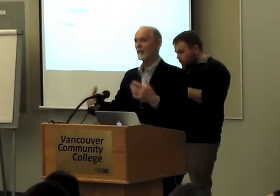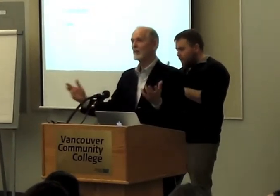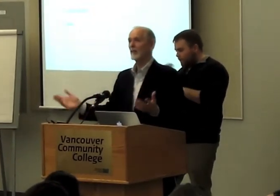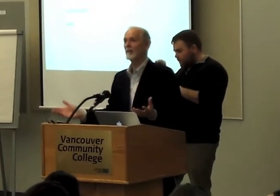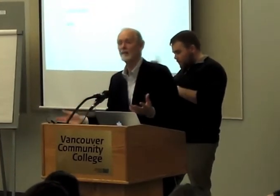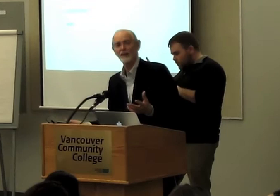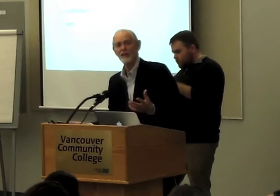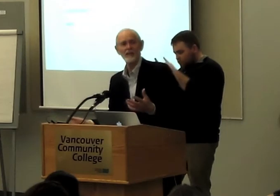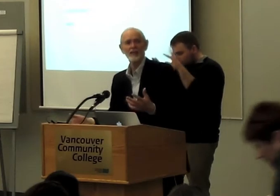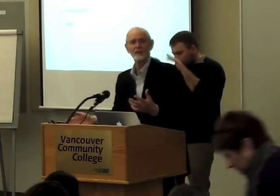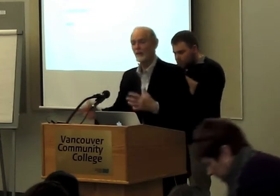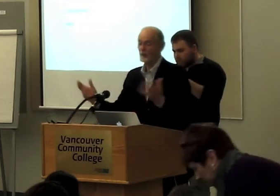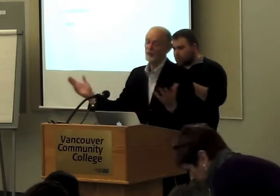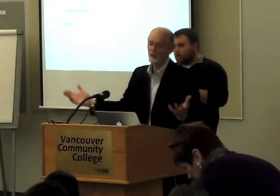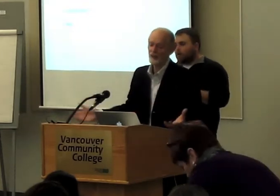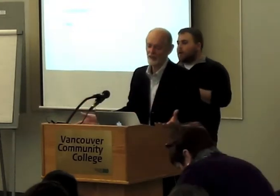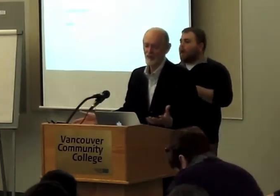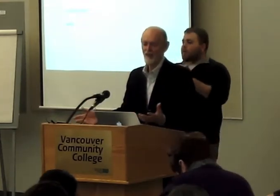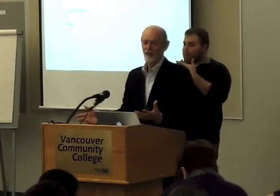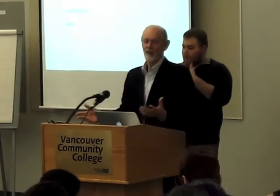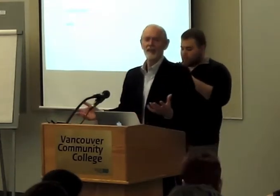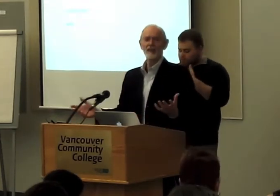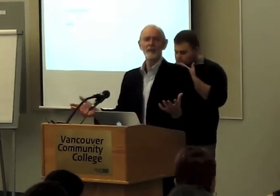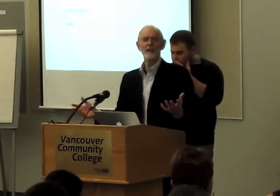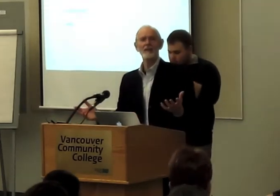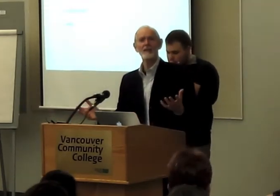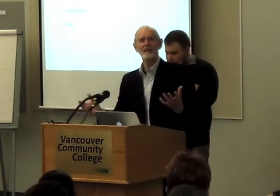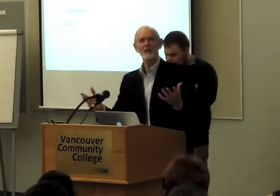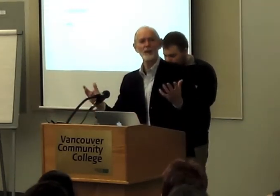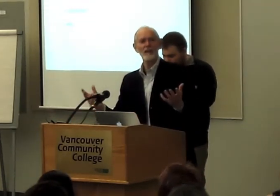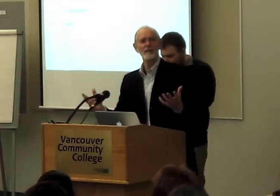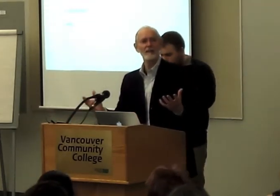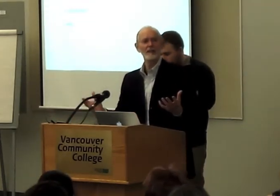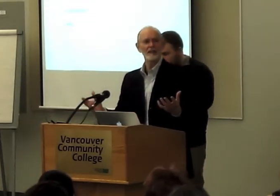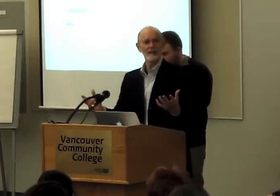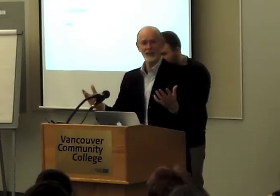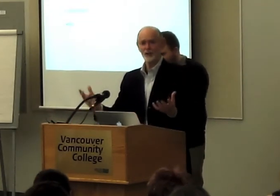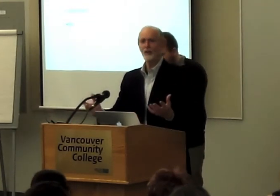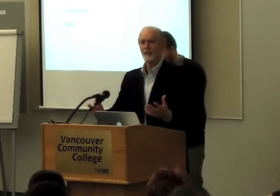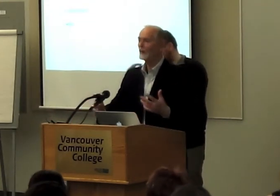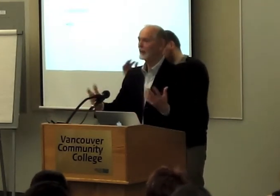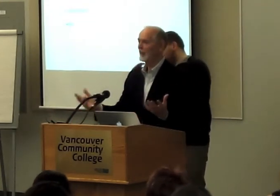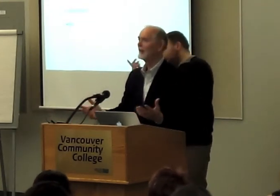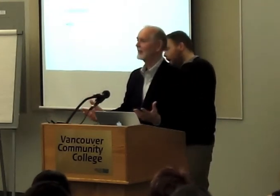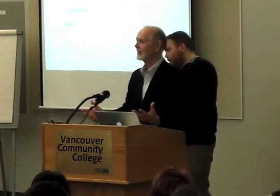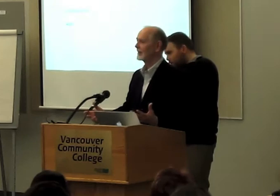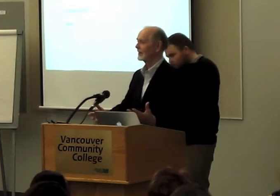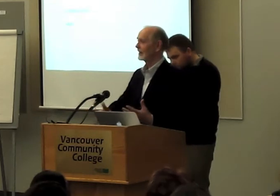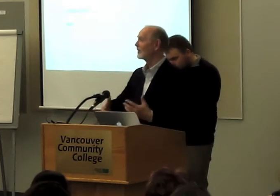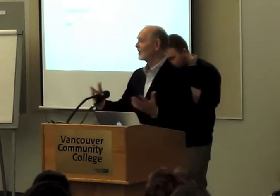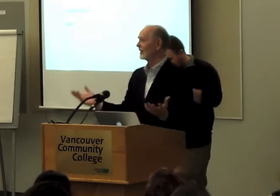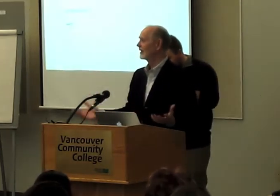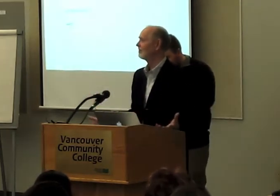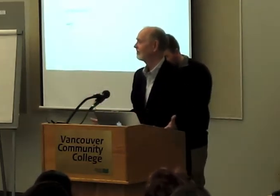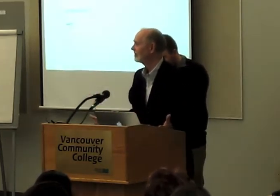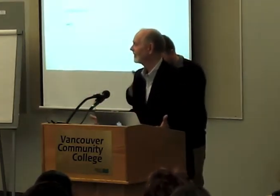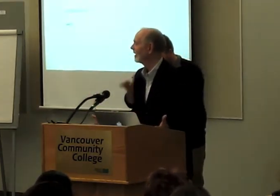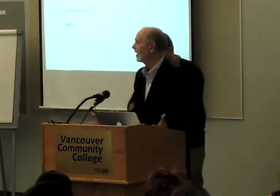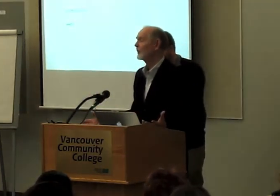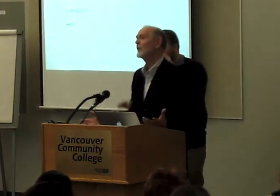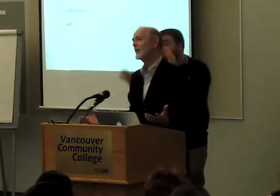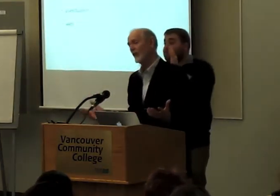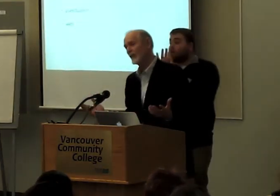by minor things like the First World War, and he located the source of all the eels in the world.